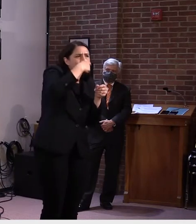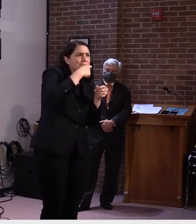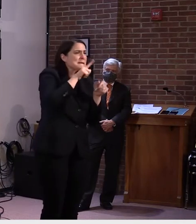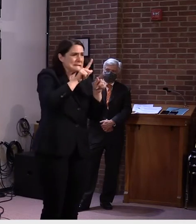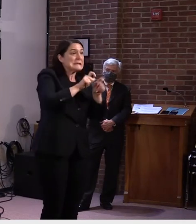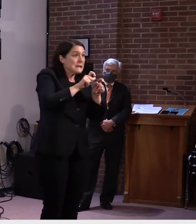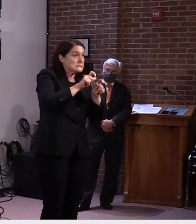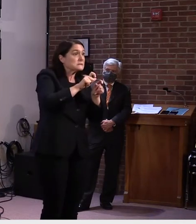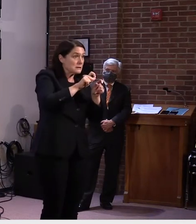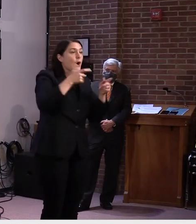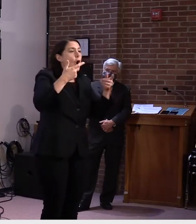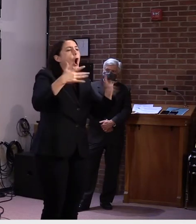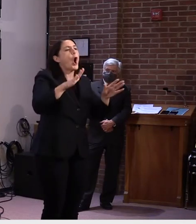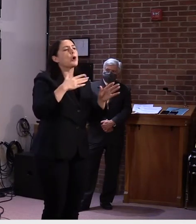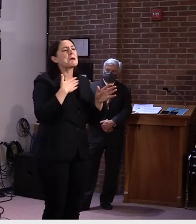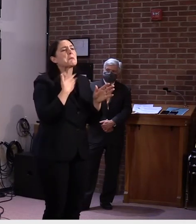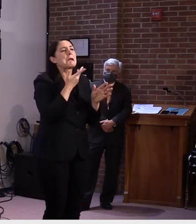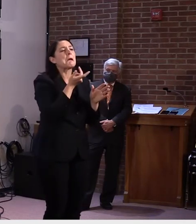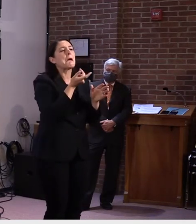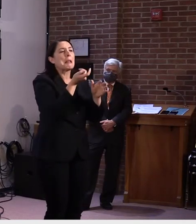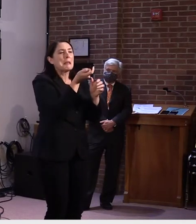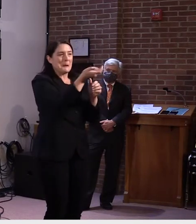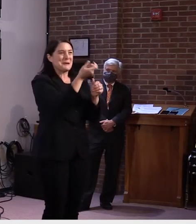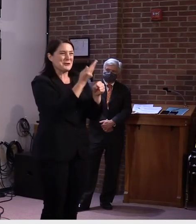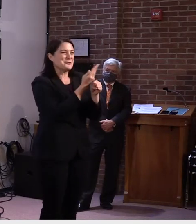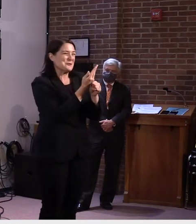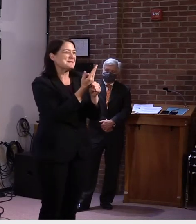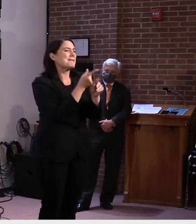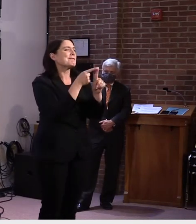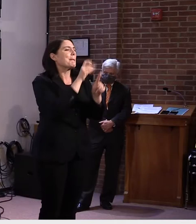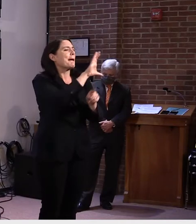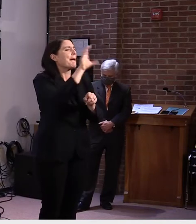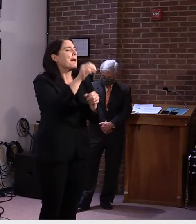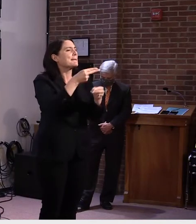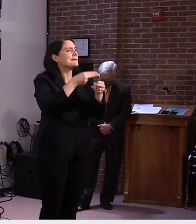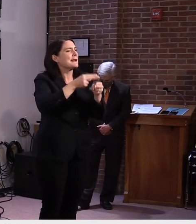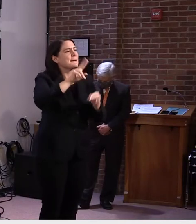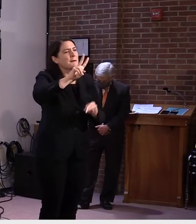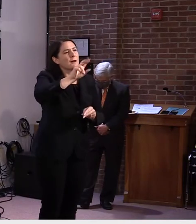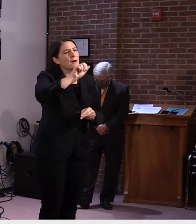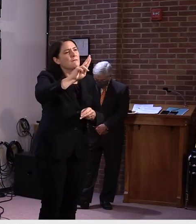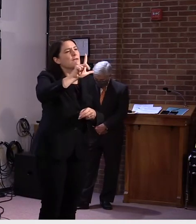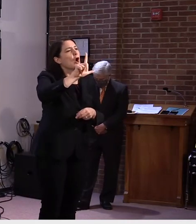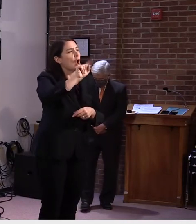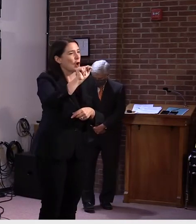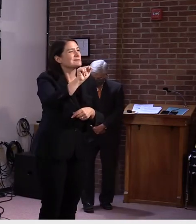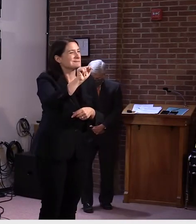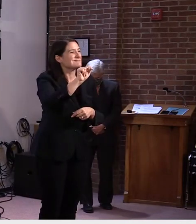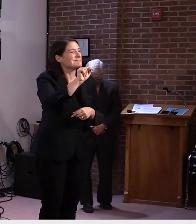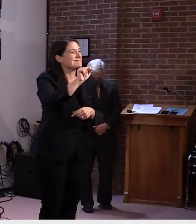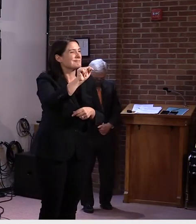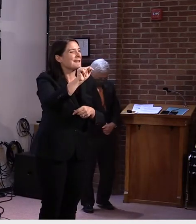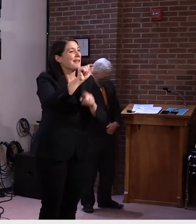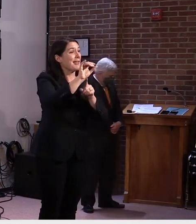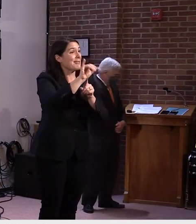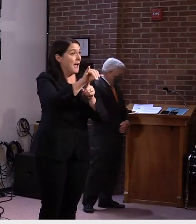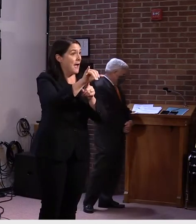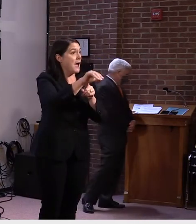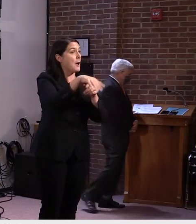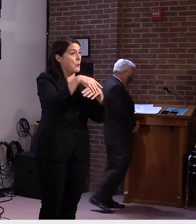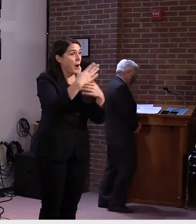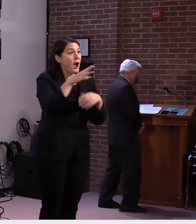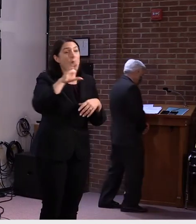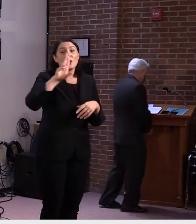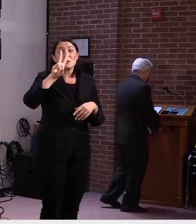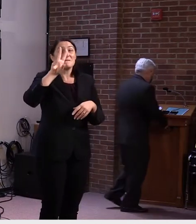test, uh, through a company named Vault that the University of Vermont has asked its